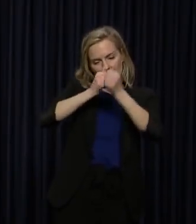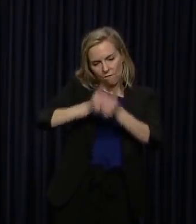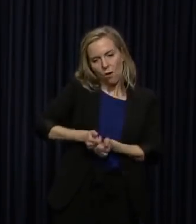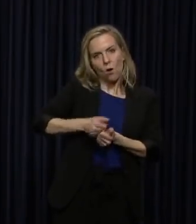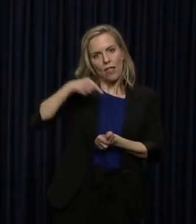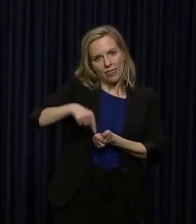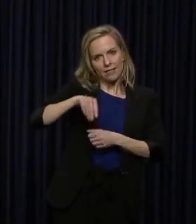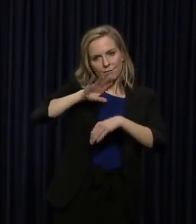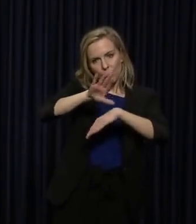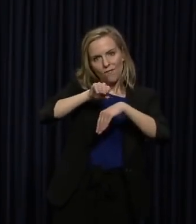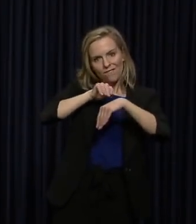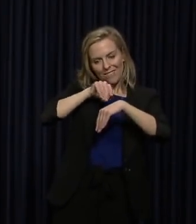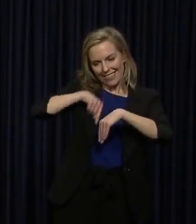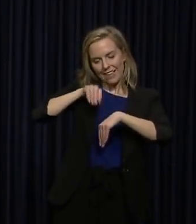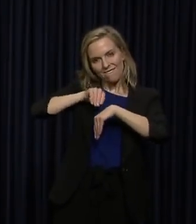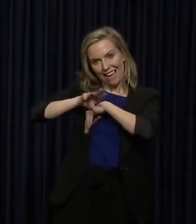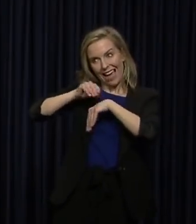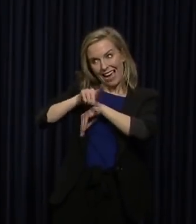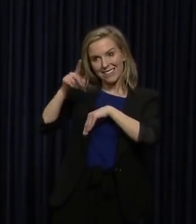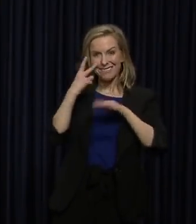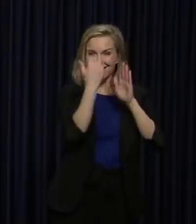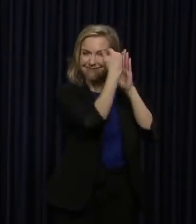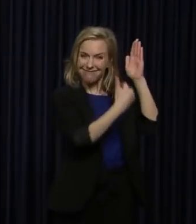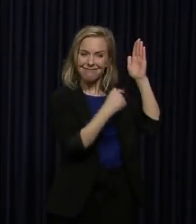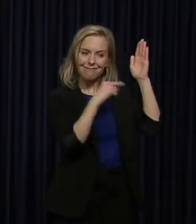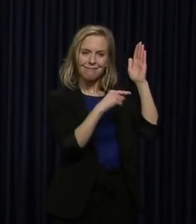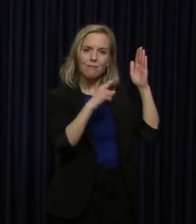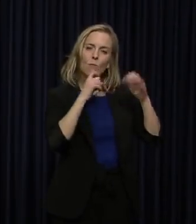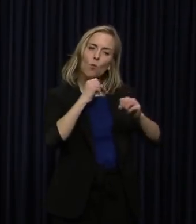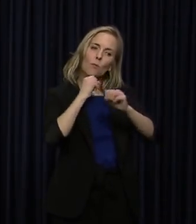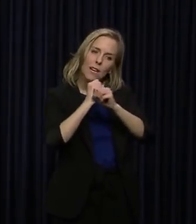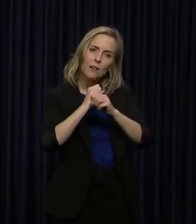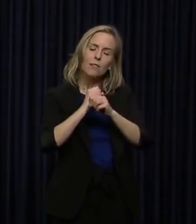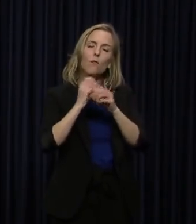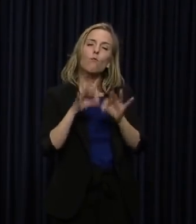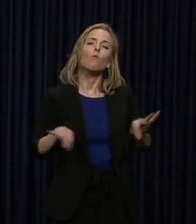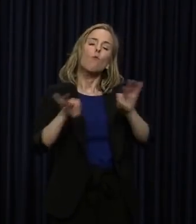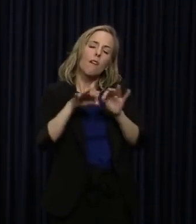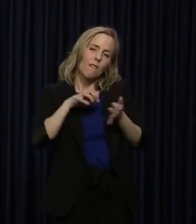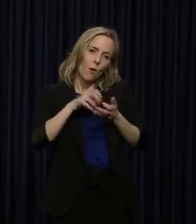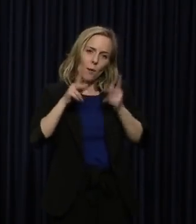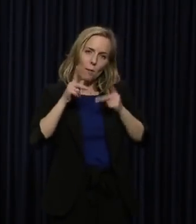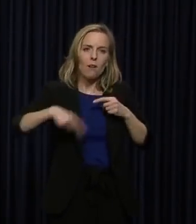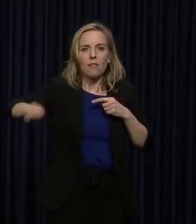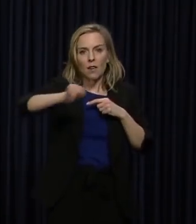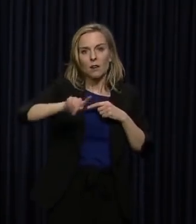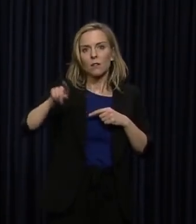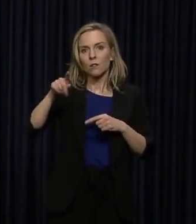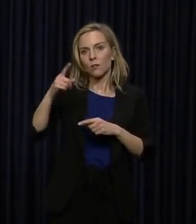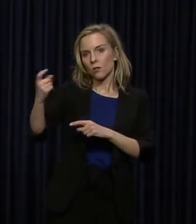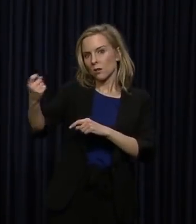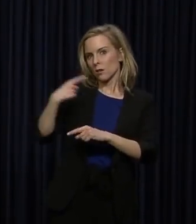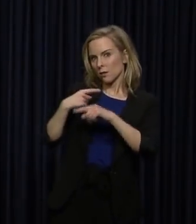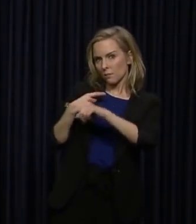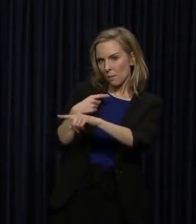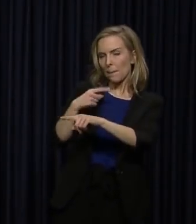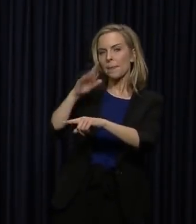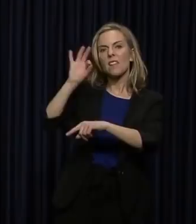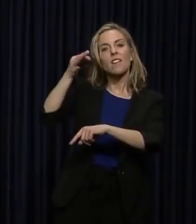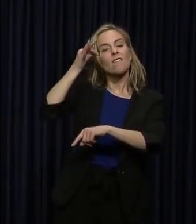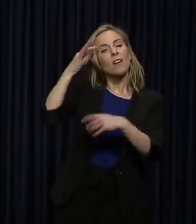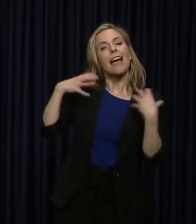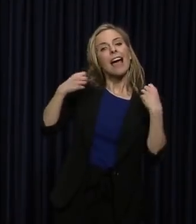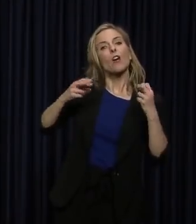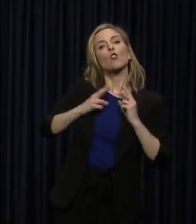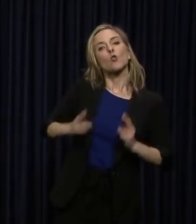to follow this advice. Let's protect the most vulnerable out there. Yes, let's take two more. There was a report that the Federal